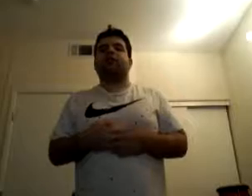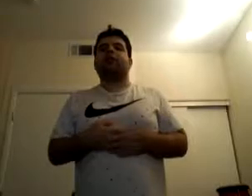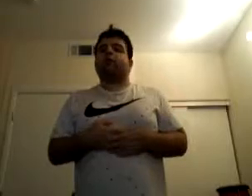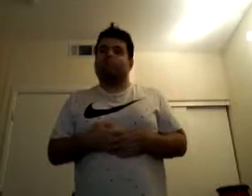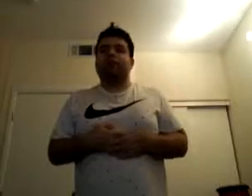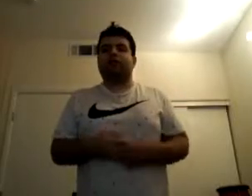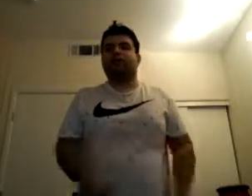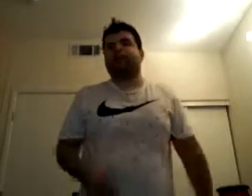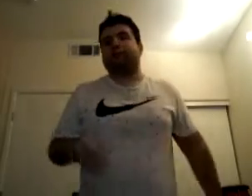gentlemen, the B Team.